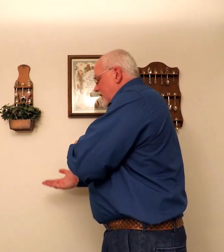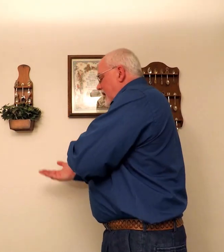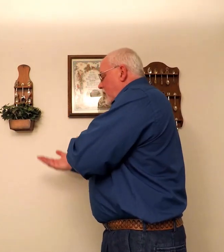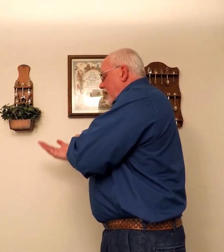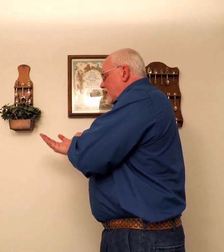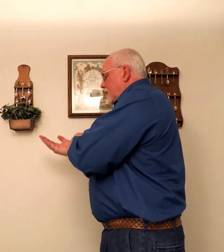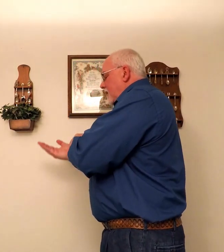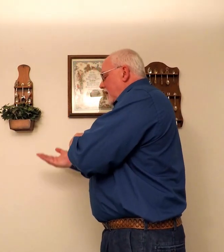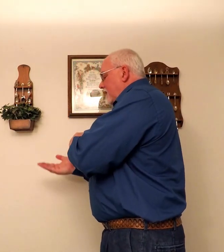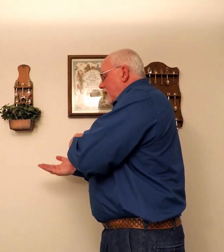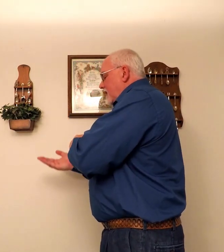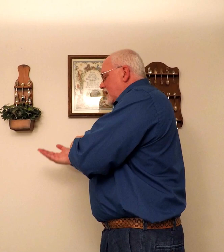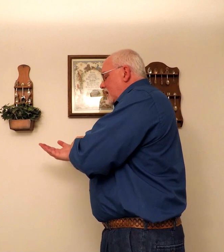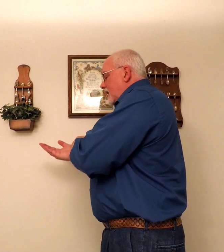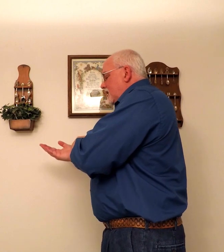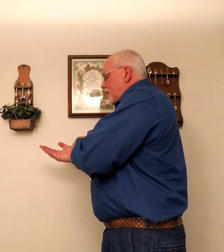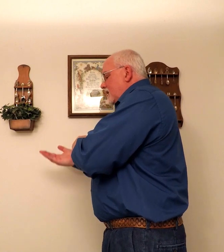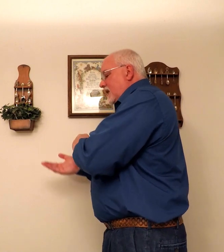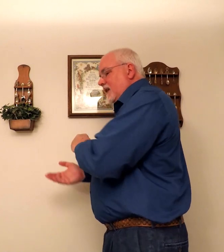sideways. So, maybe it'll be easier to see.